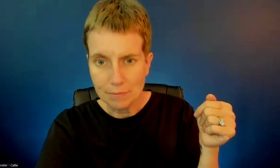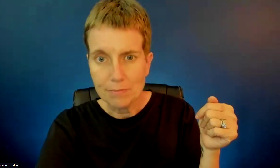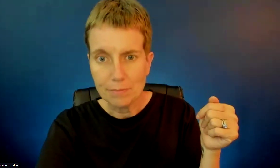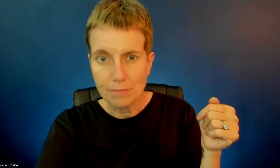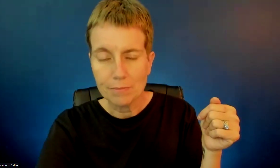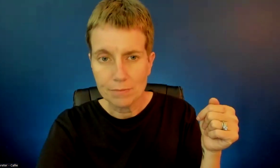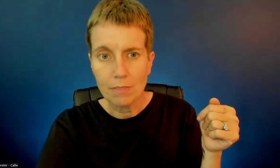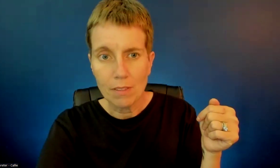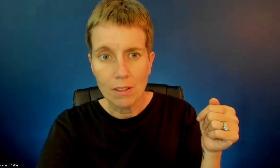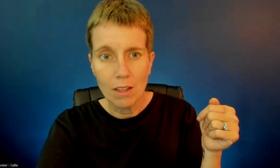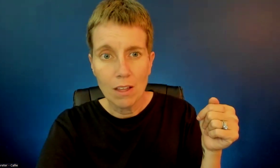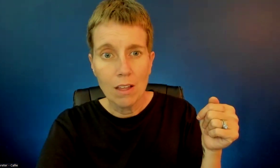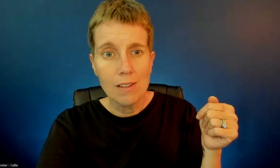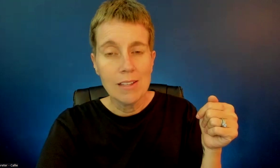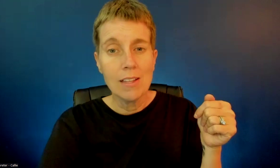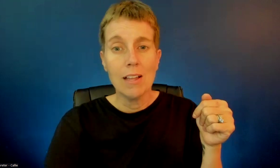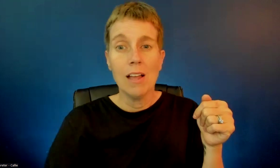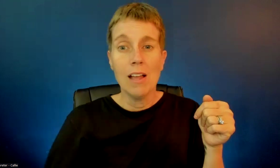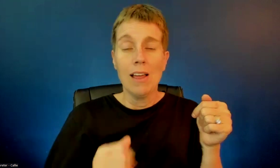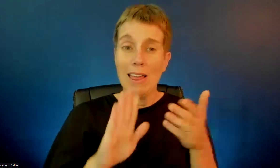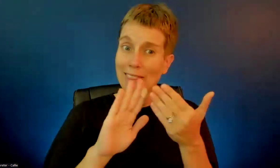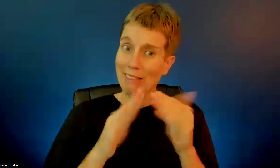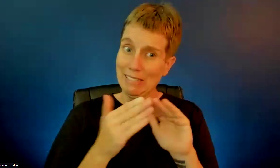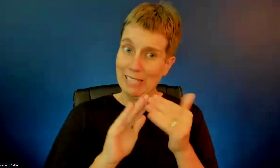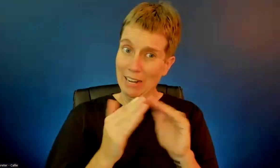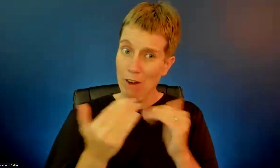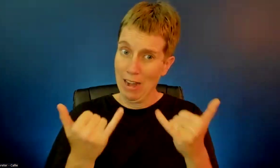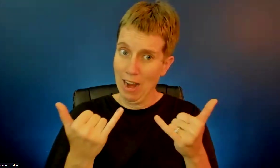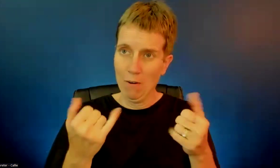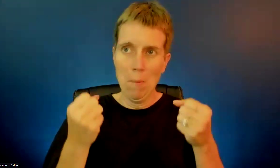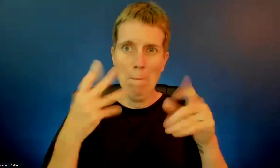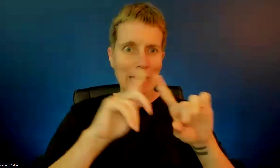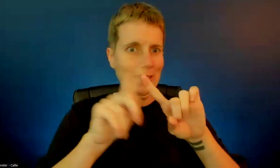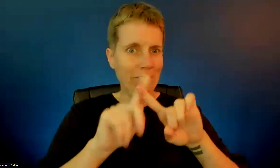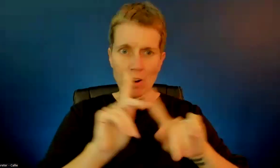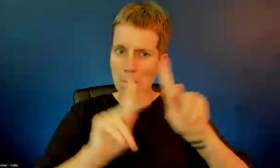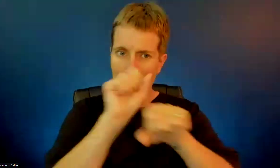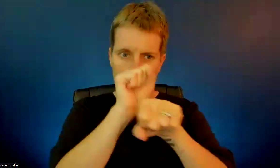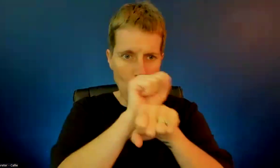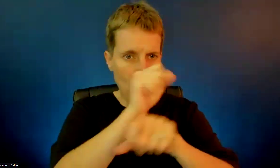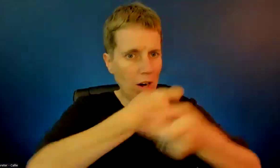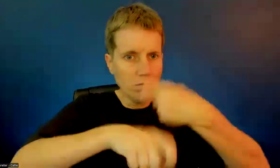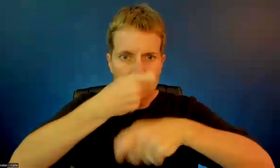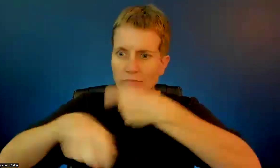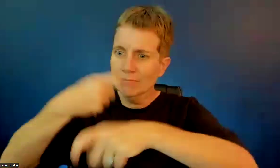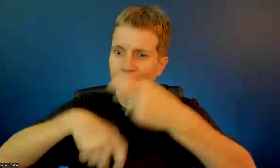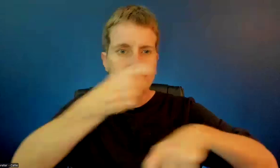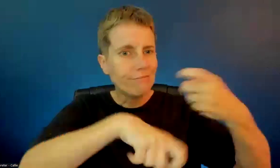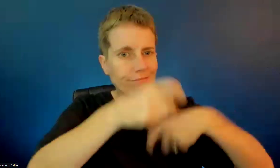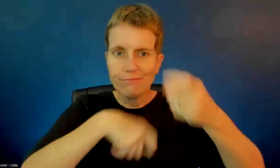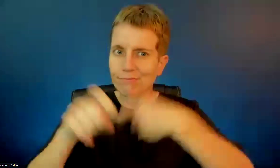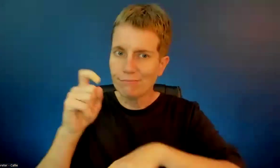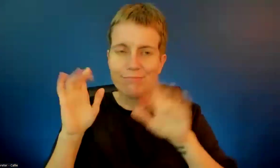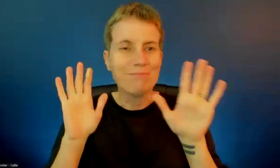we've had a lot of turnover in the city lately. And so we've got a lot of updating that we have to get done from my